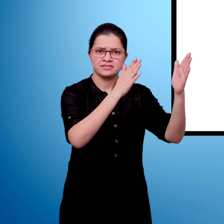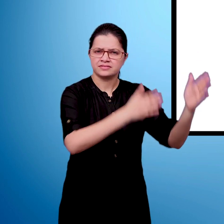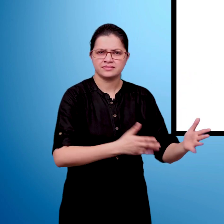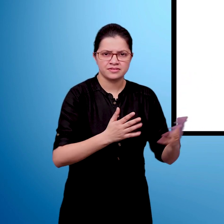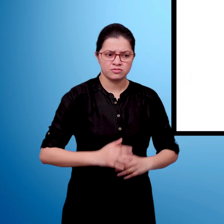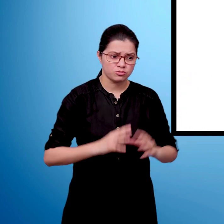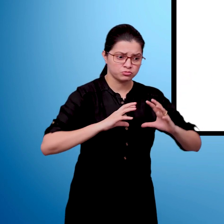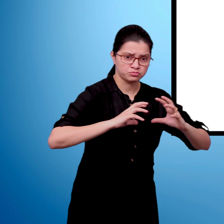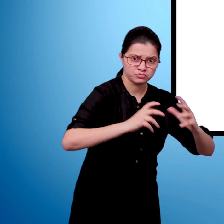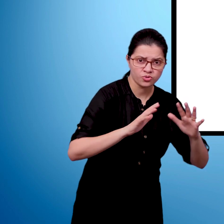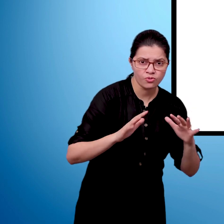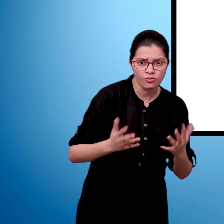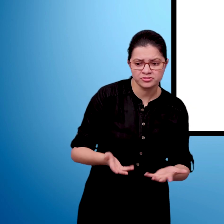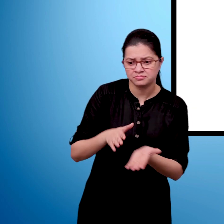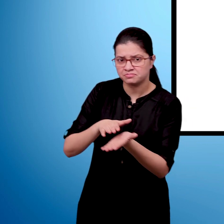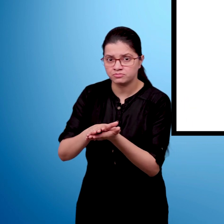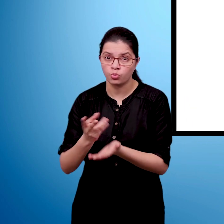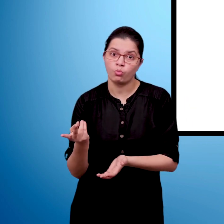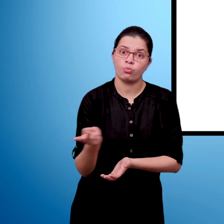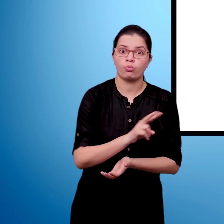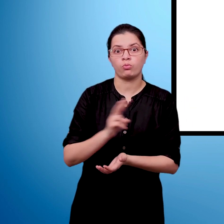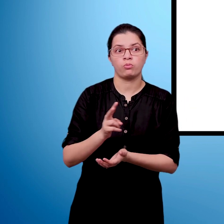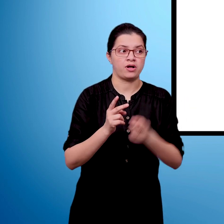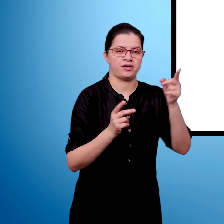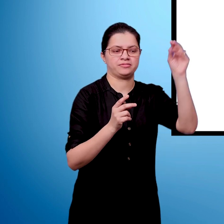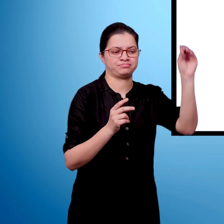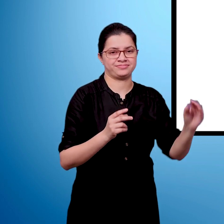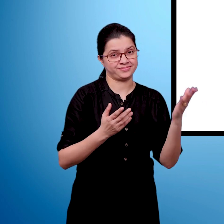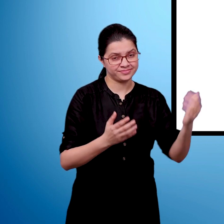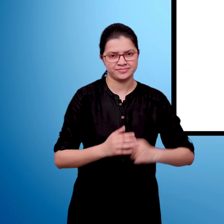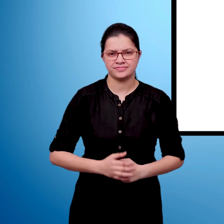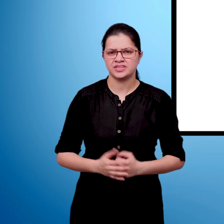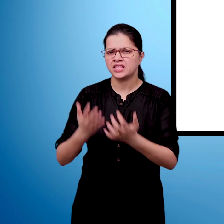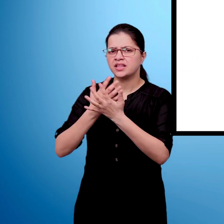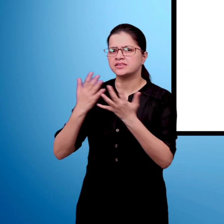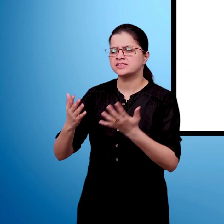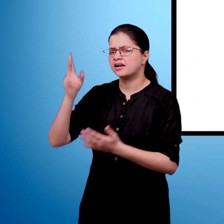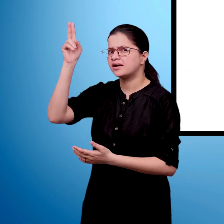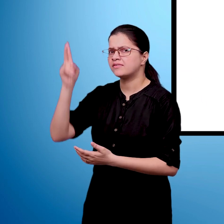slides, rolls as well as